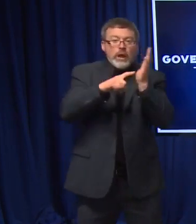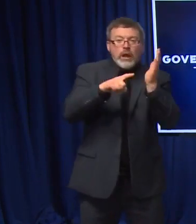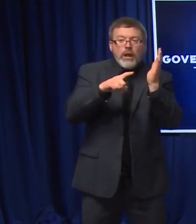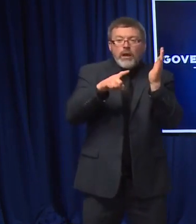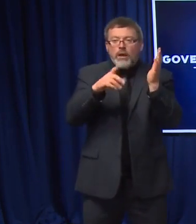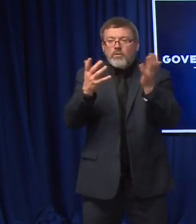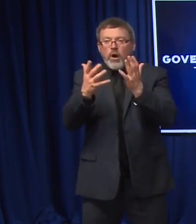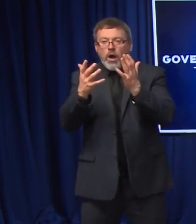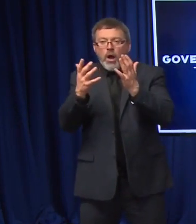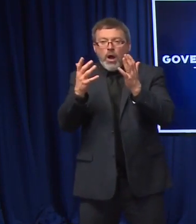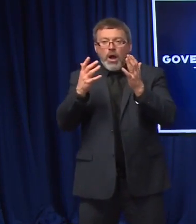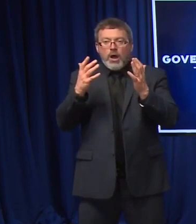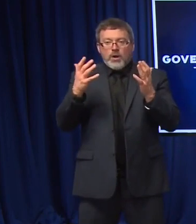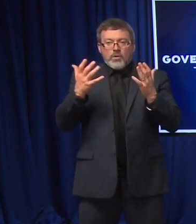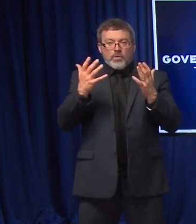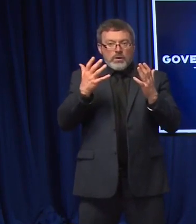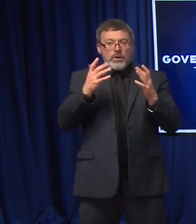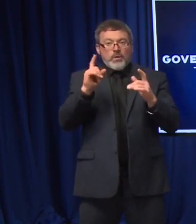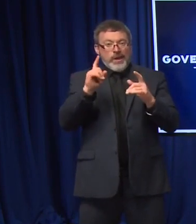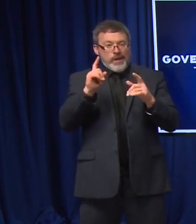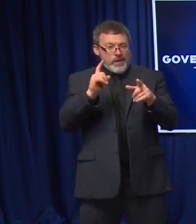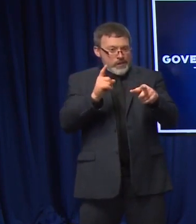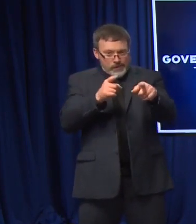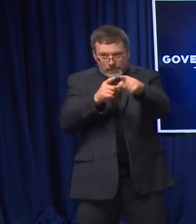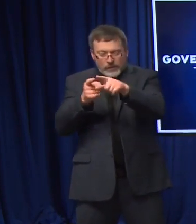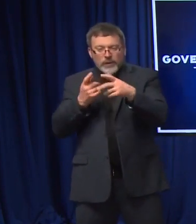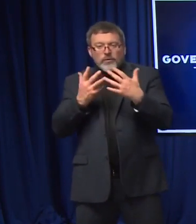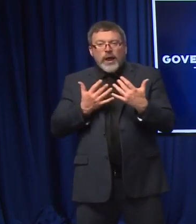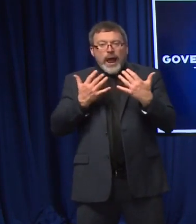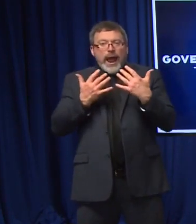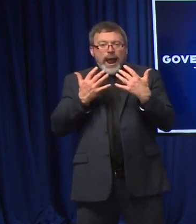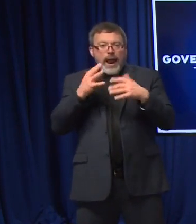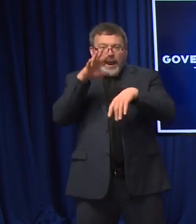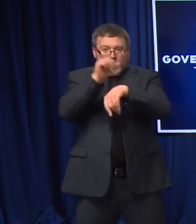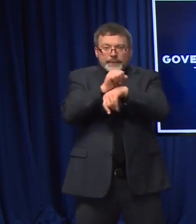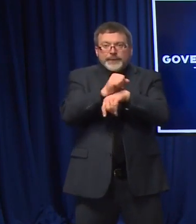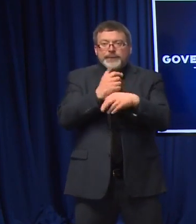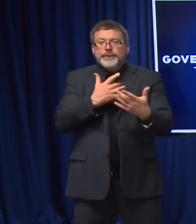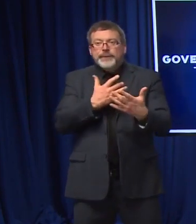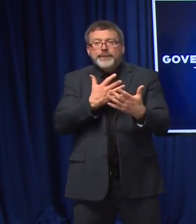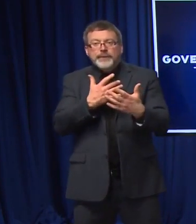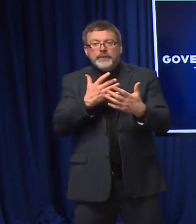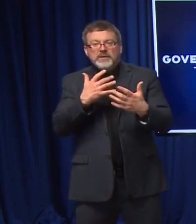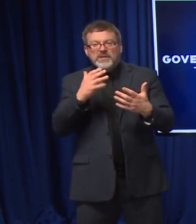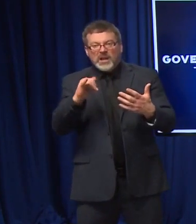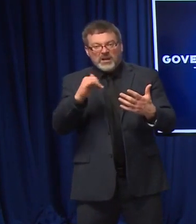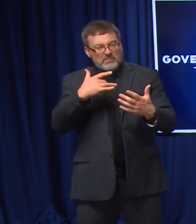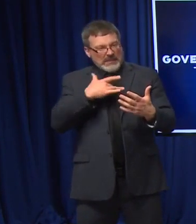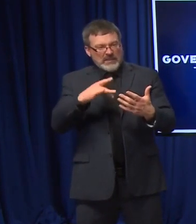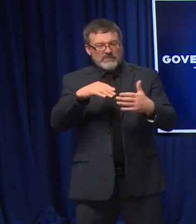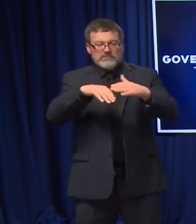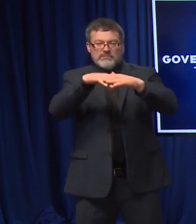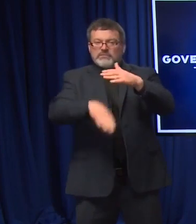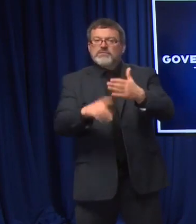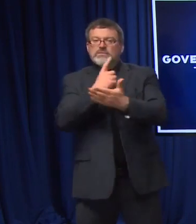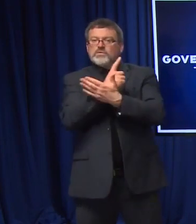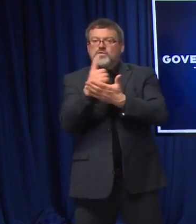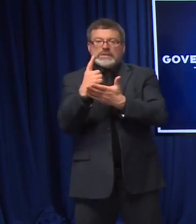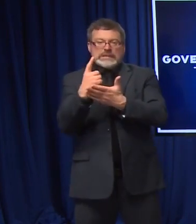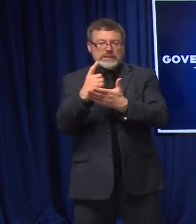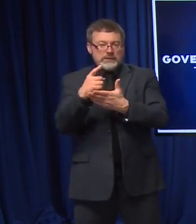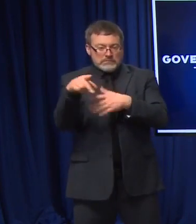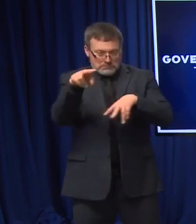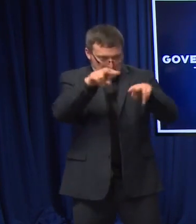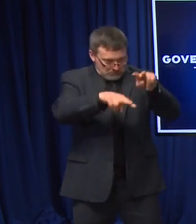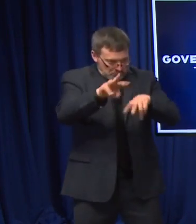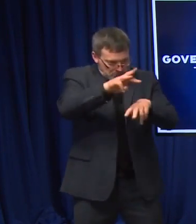wait time is. But two days ago, it was about a week or less for kids five to 11, depending on where you were and how you